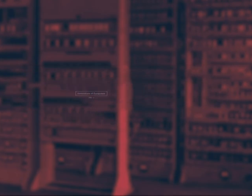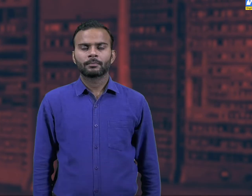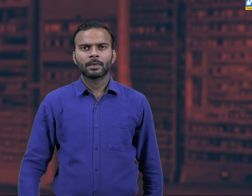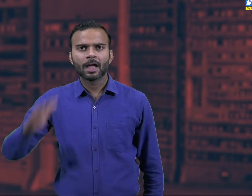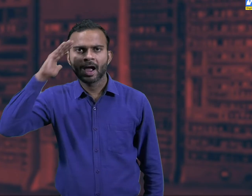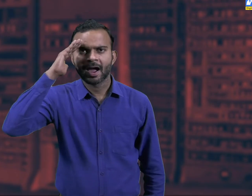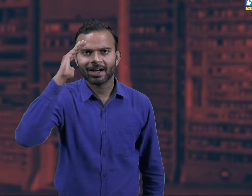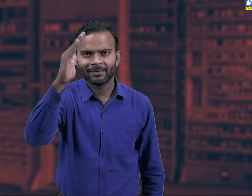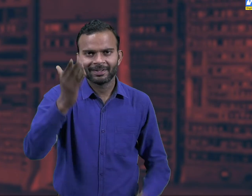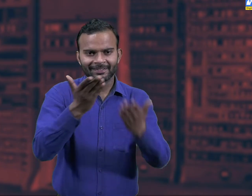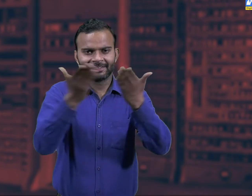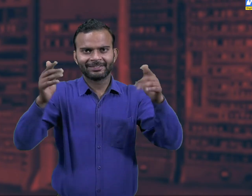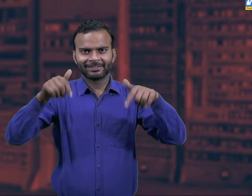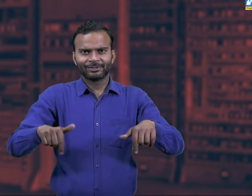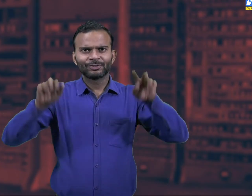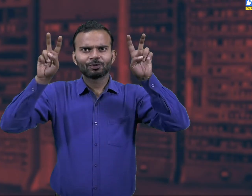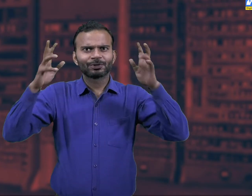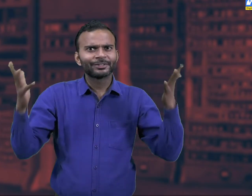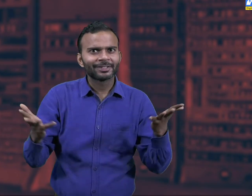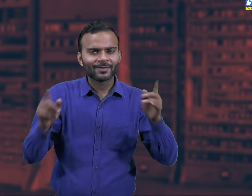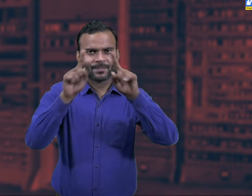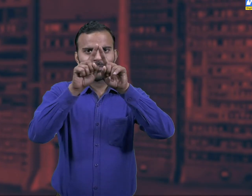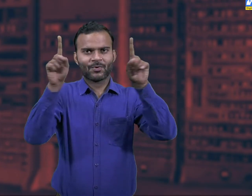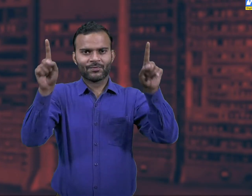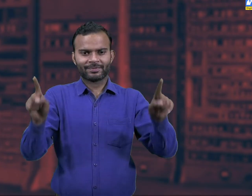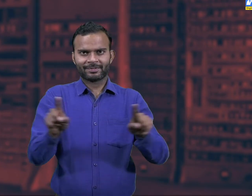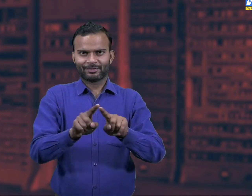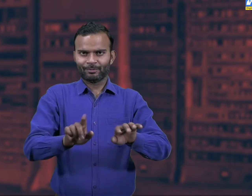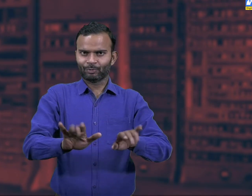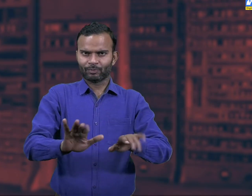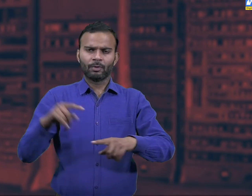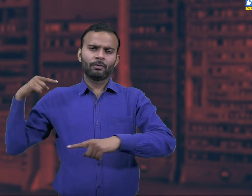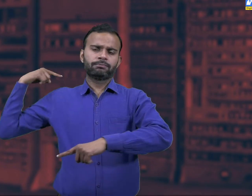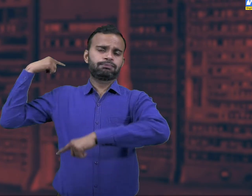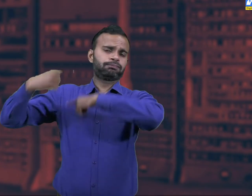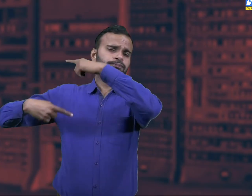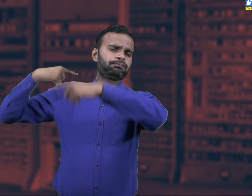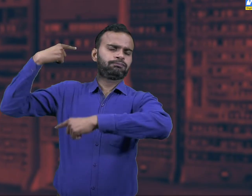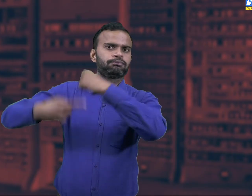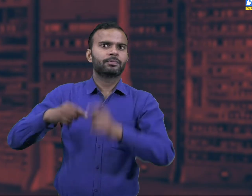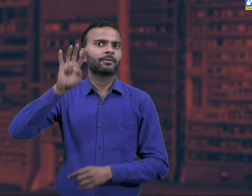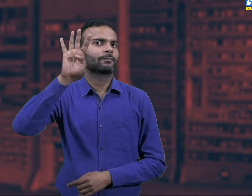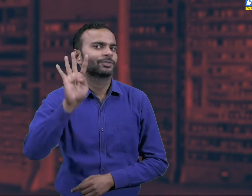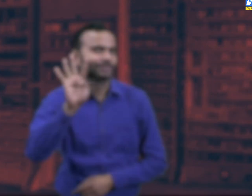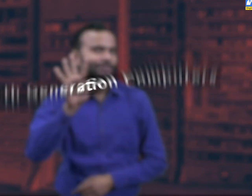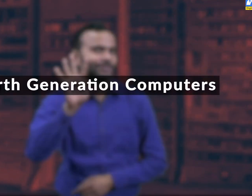Hello everyone. In this video, we will learn about 4th generation of computer.